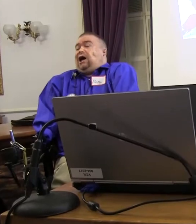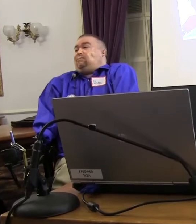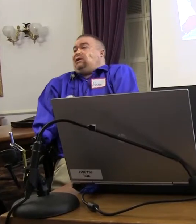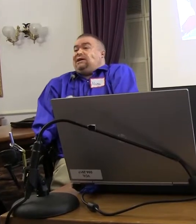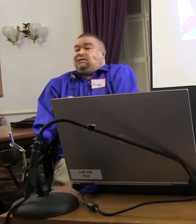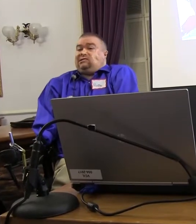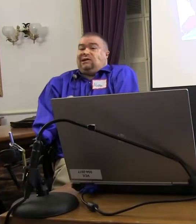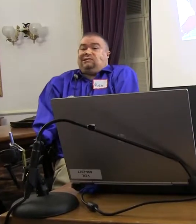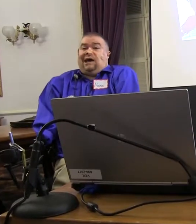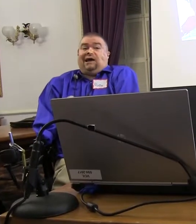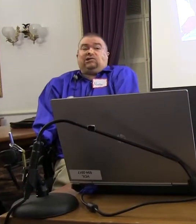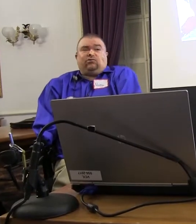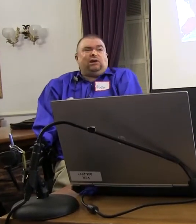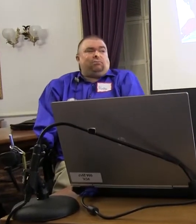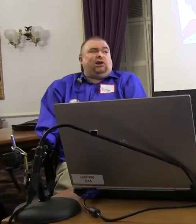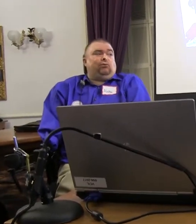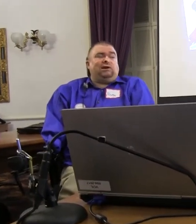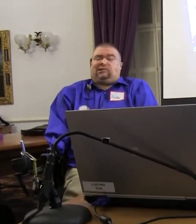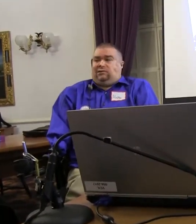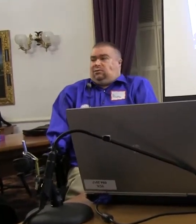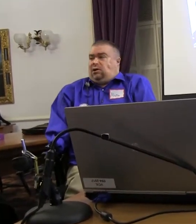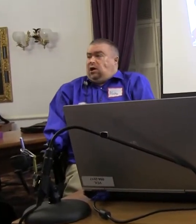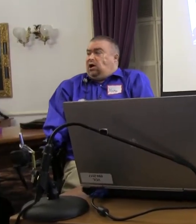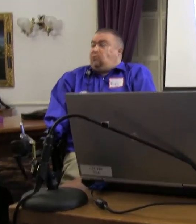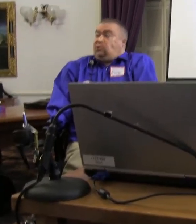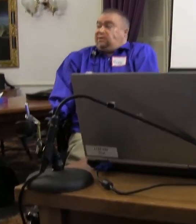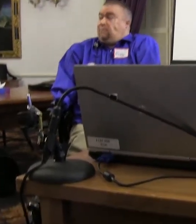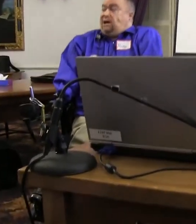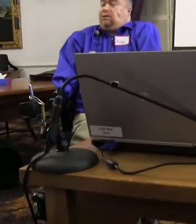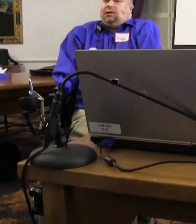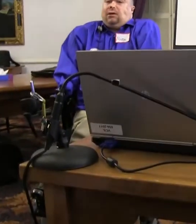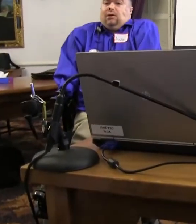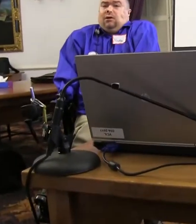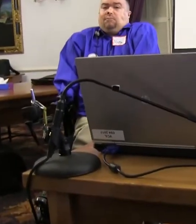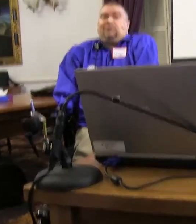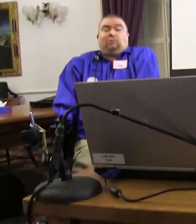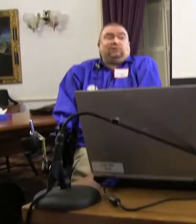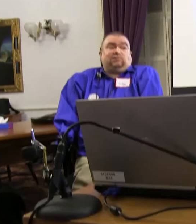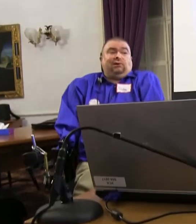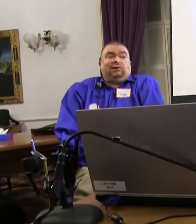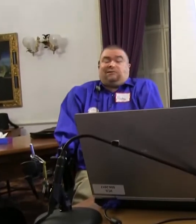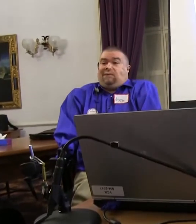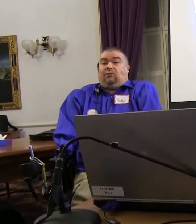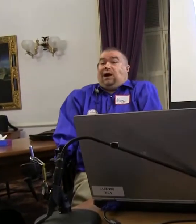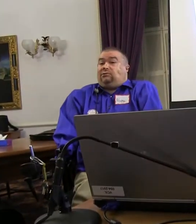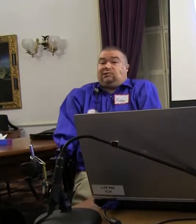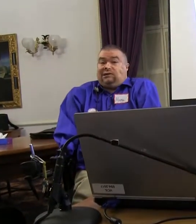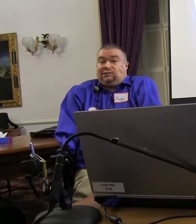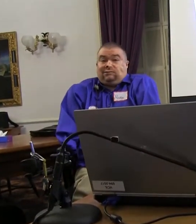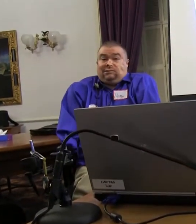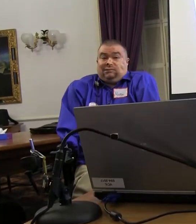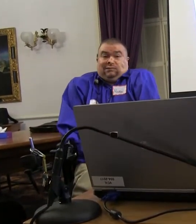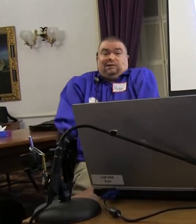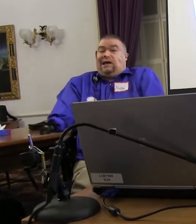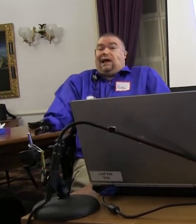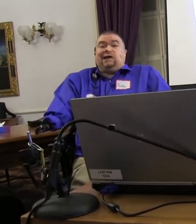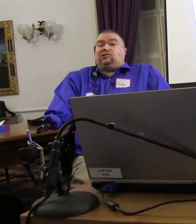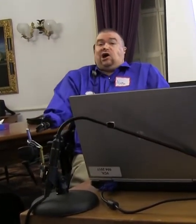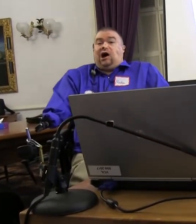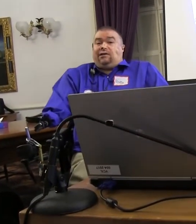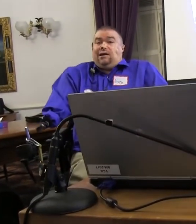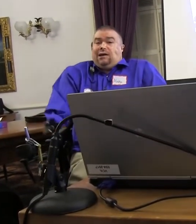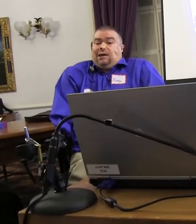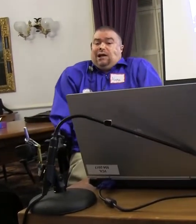I mean it in the sense that it's really pretty recent. When you think about people with disabilities that have been around since the